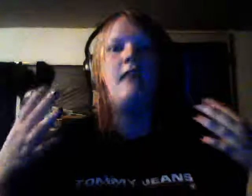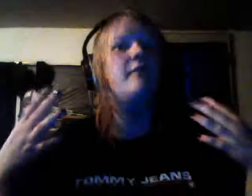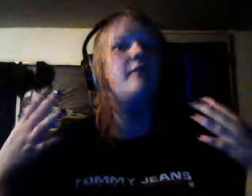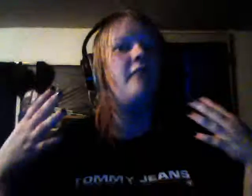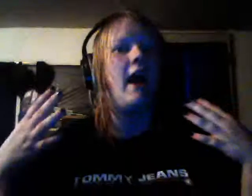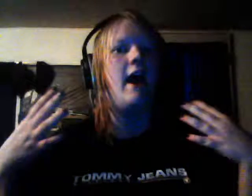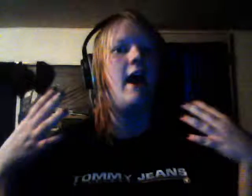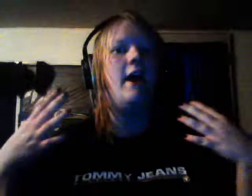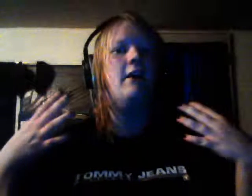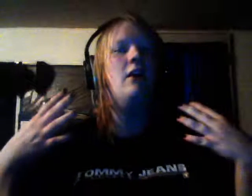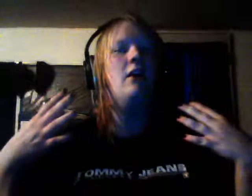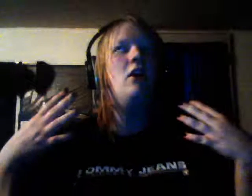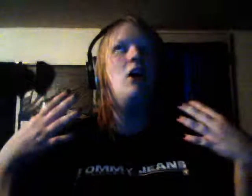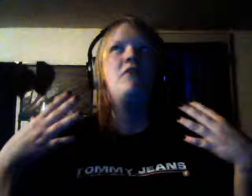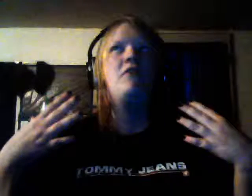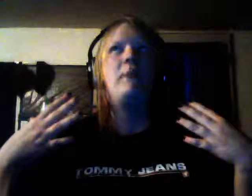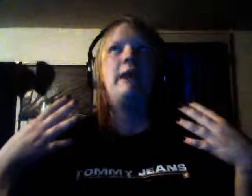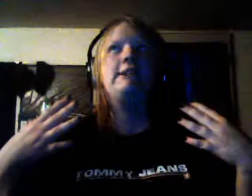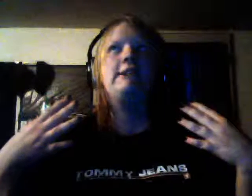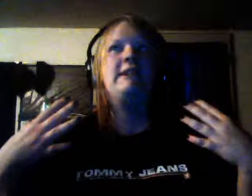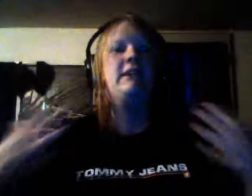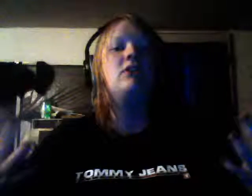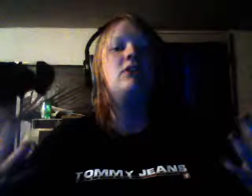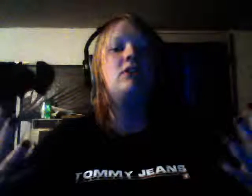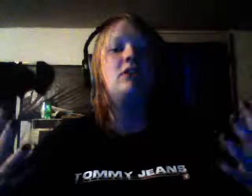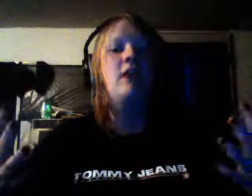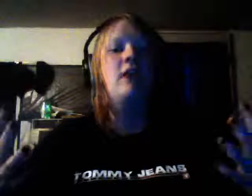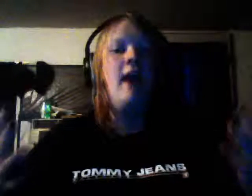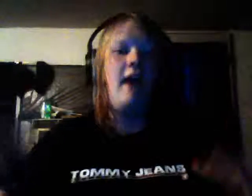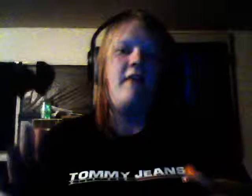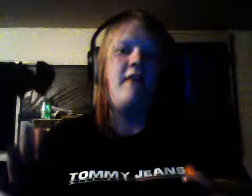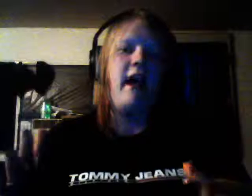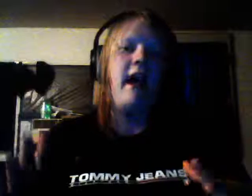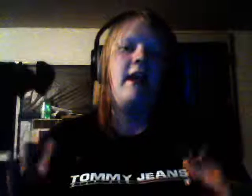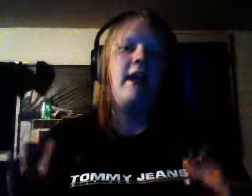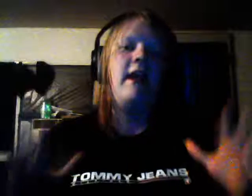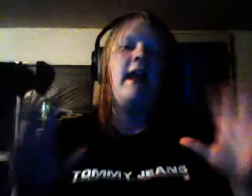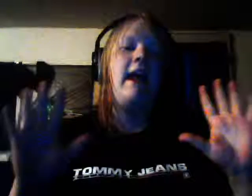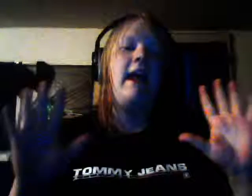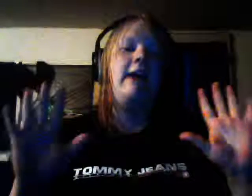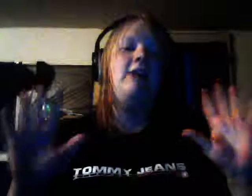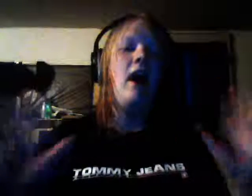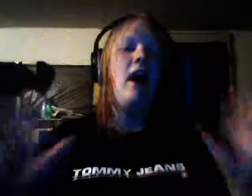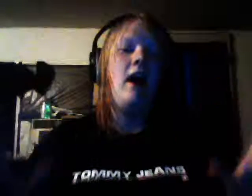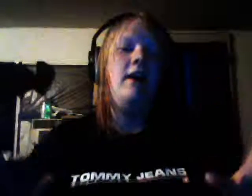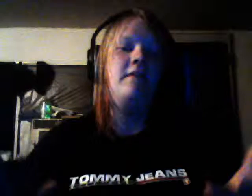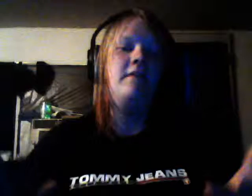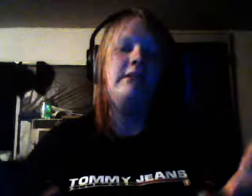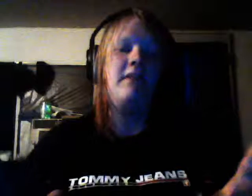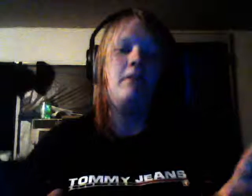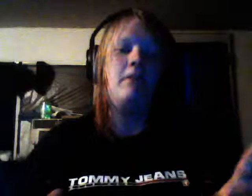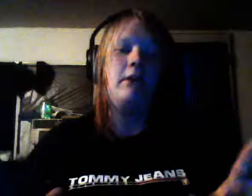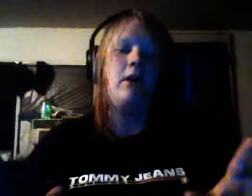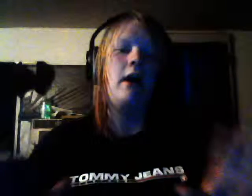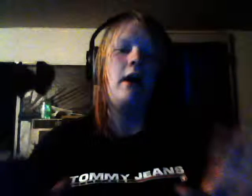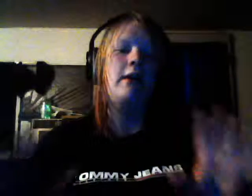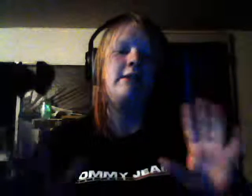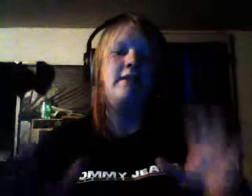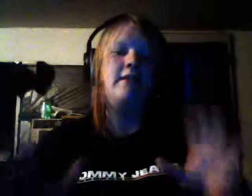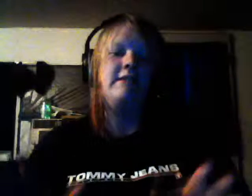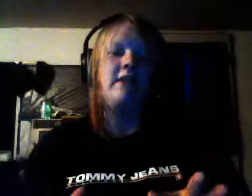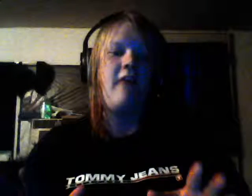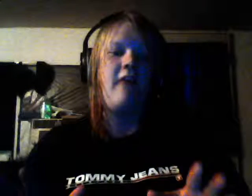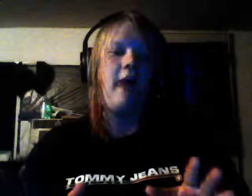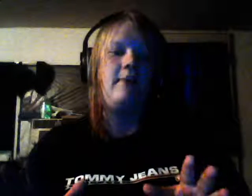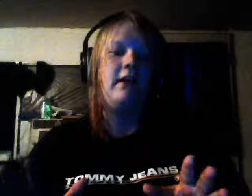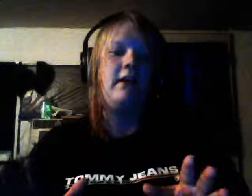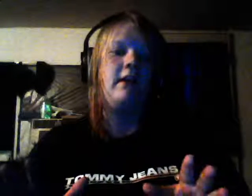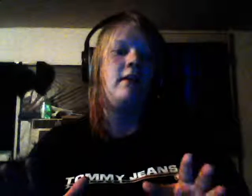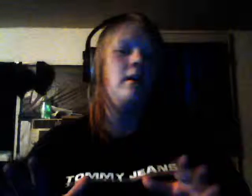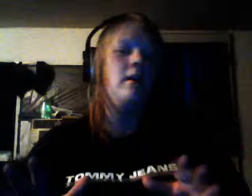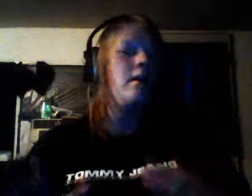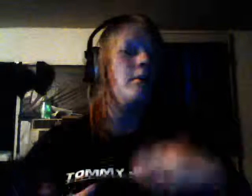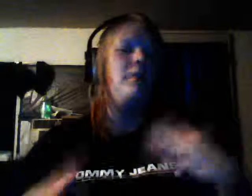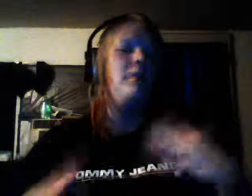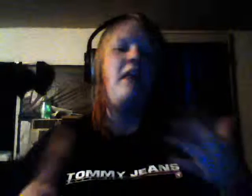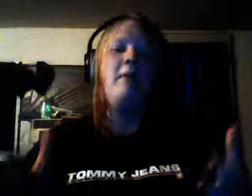had over the past year have had a ton of stuff going on a ton of stuff happening with family